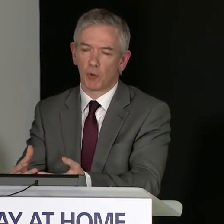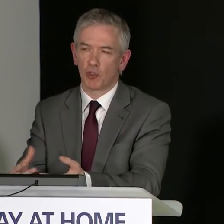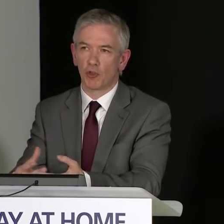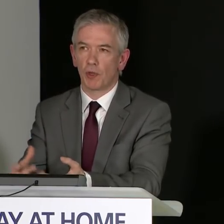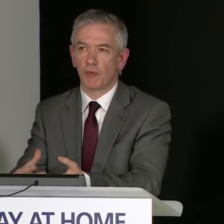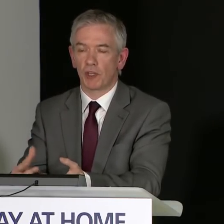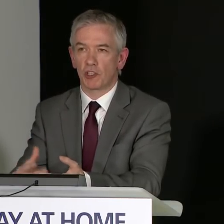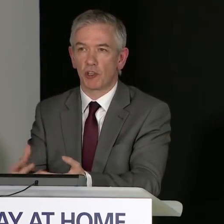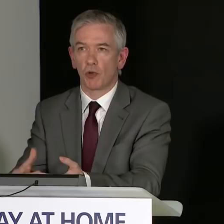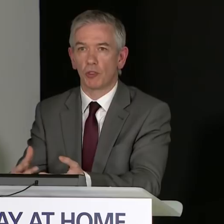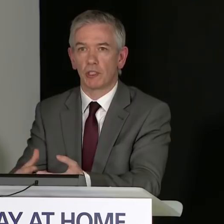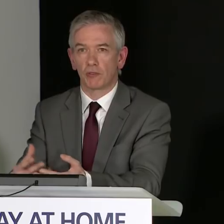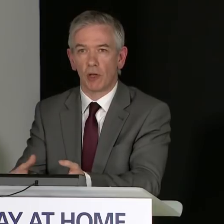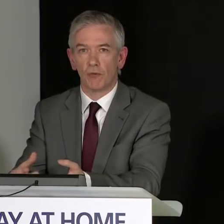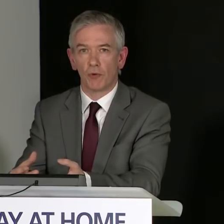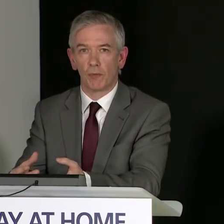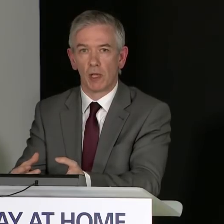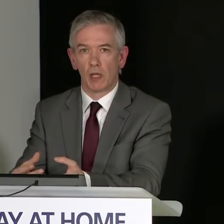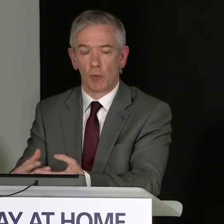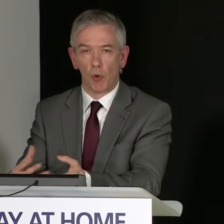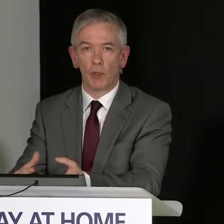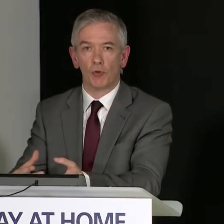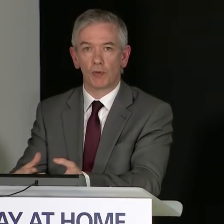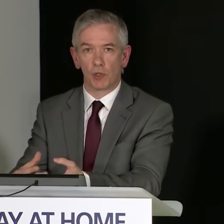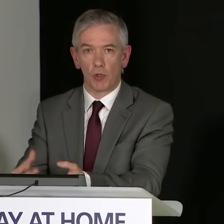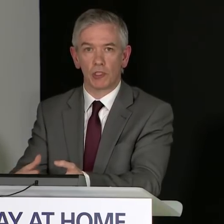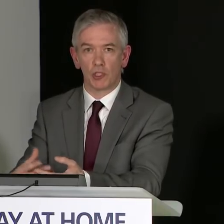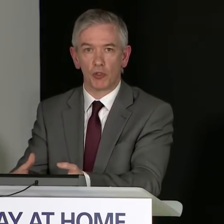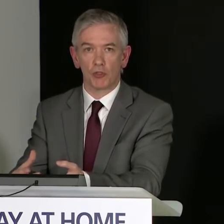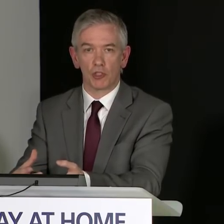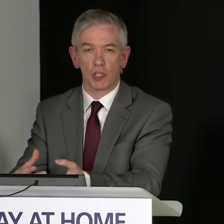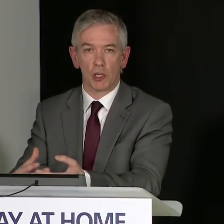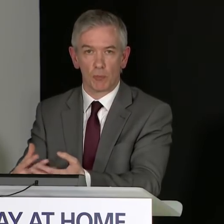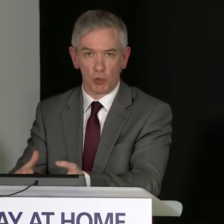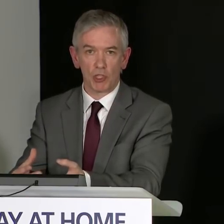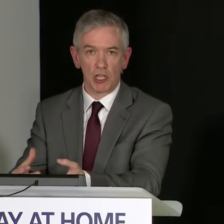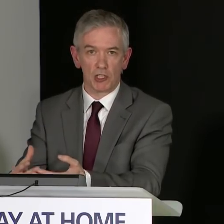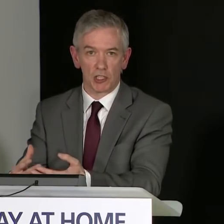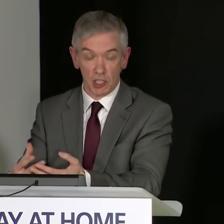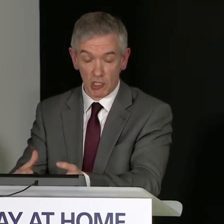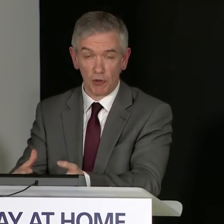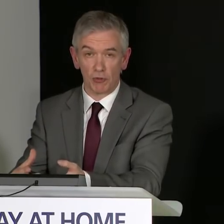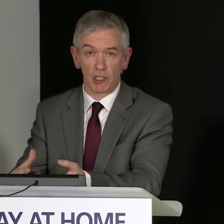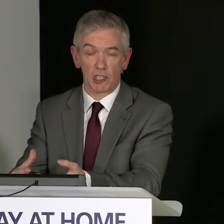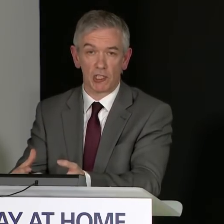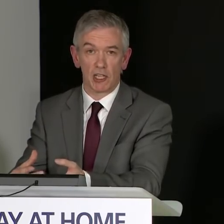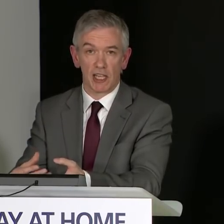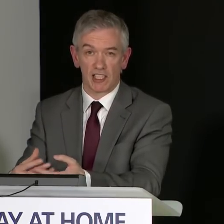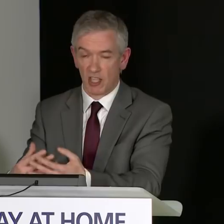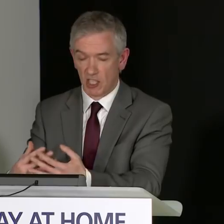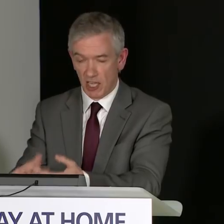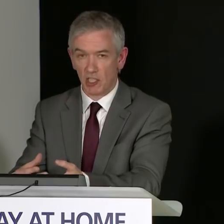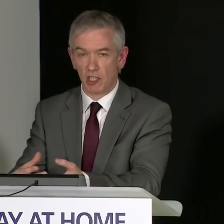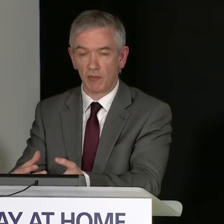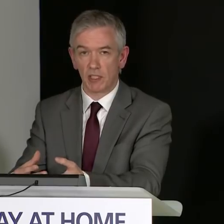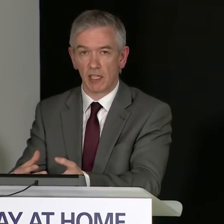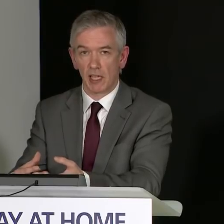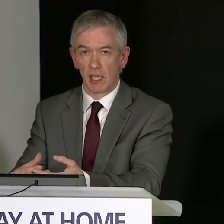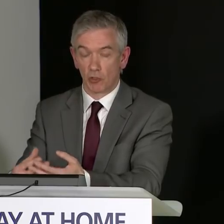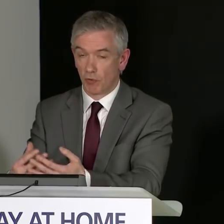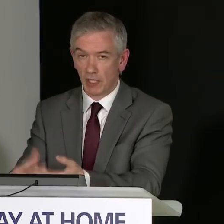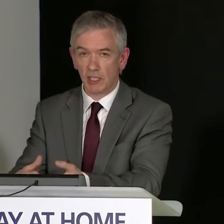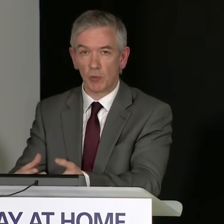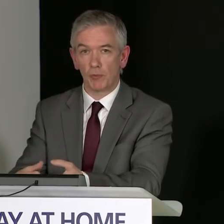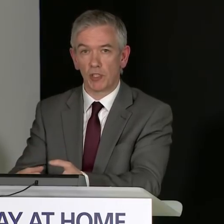Scotland and I'm not sure where the figures that you quoted have come from but what we know from the quality assurance process that sits around this is that the sensitivity